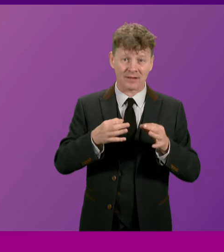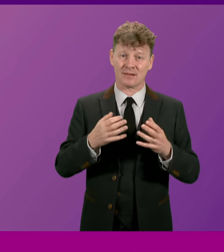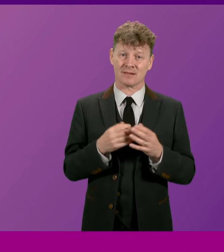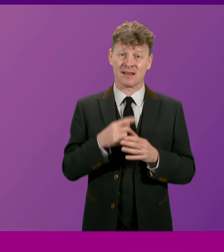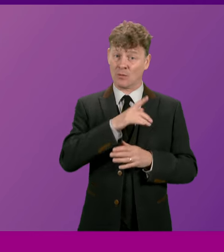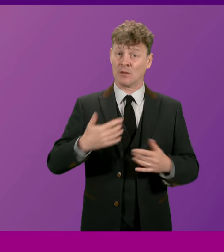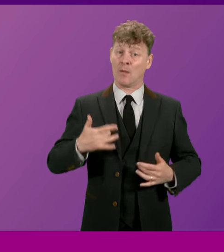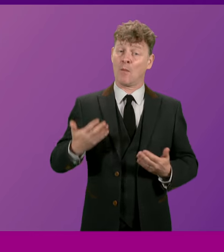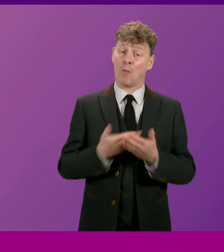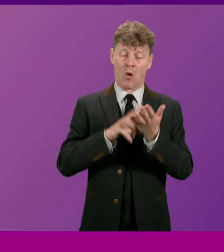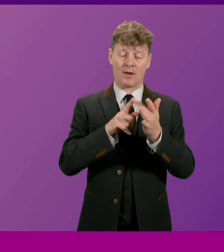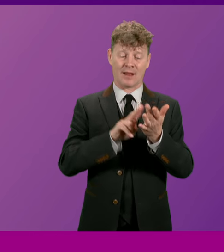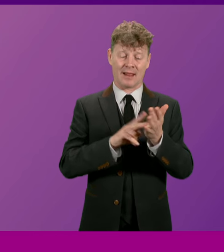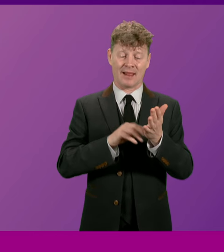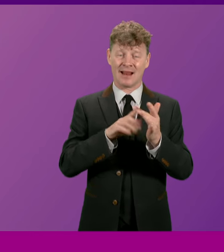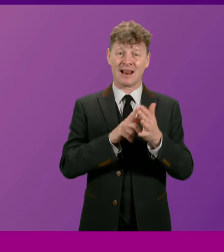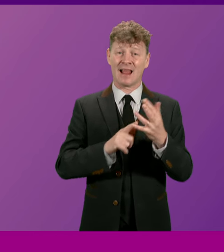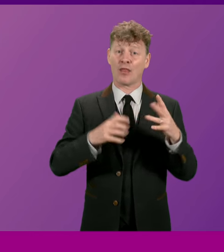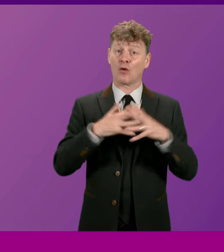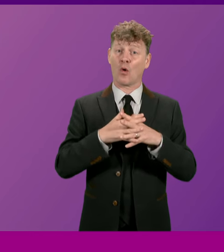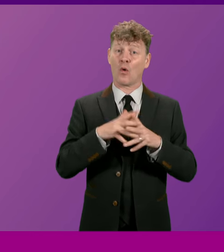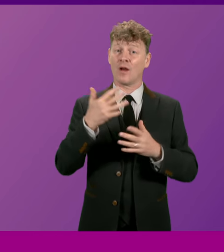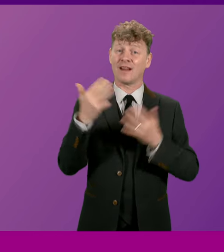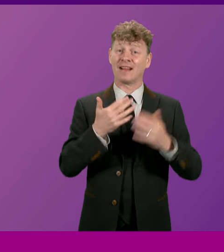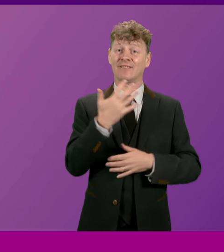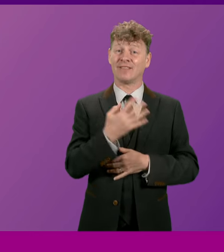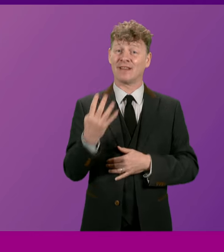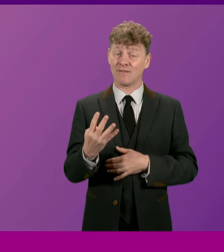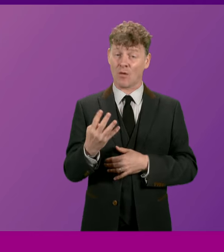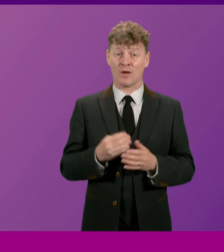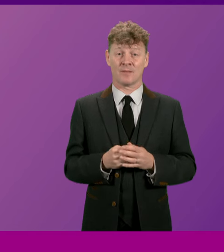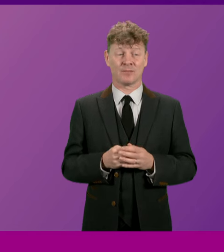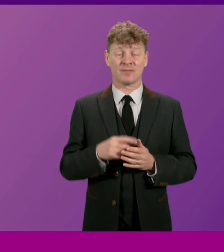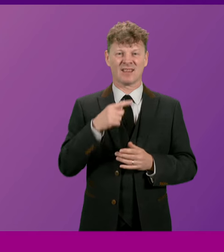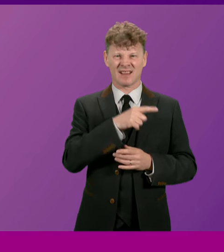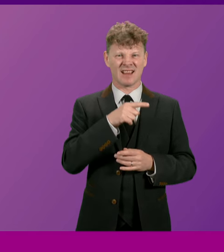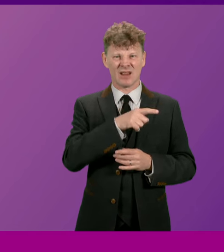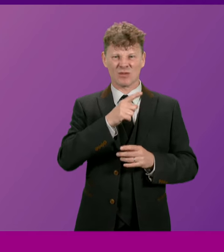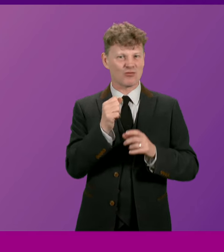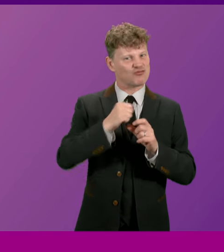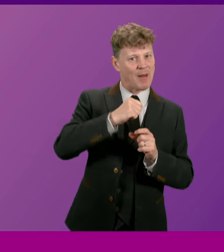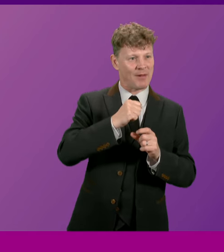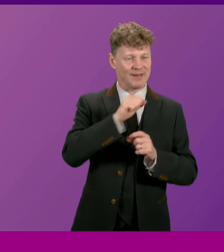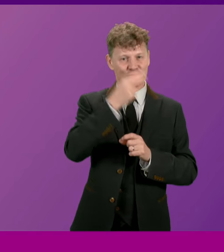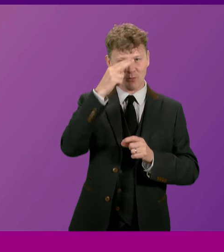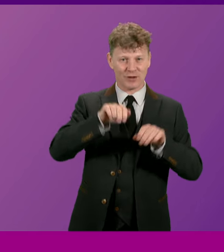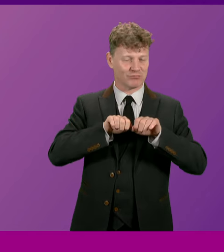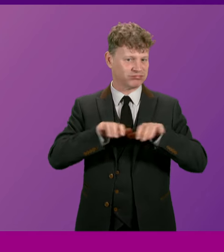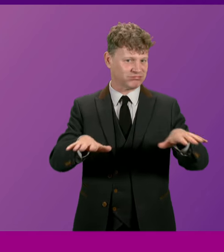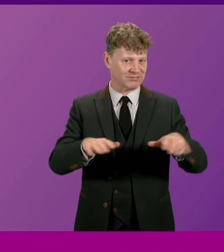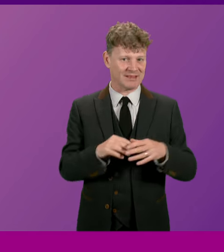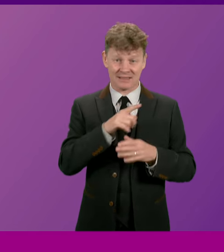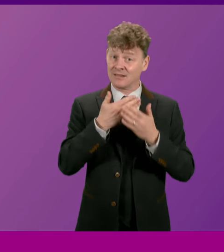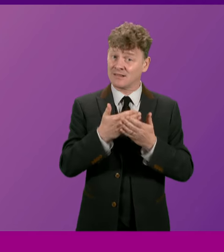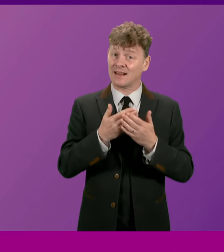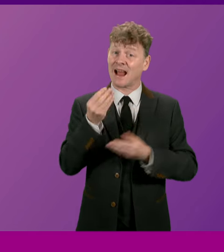born in Linlithgow in 1954 and it wasn't long before his reputation for being a rebel was built. He studied